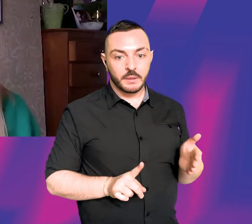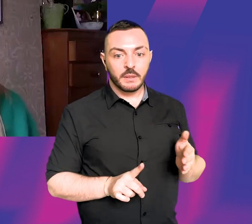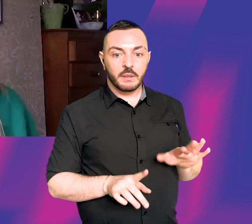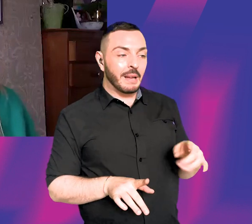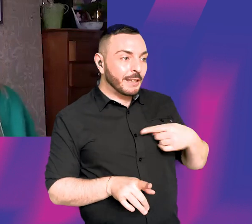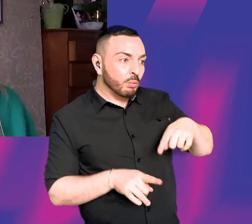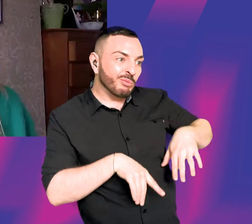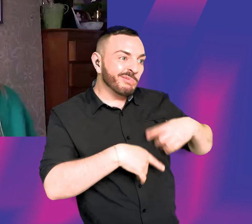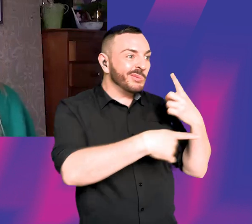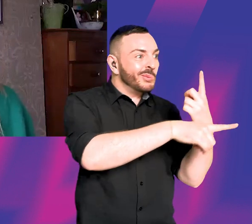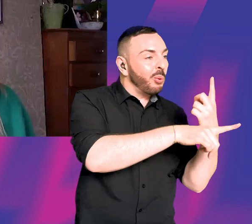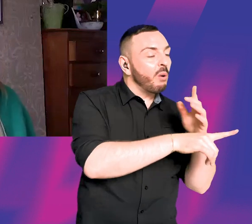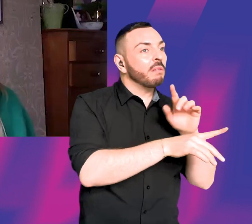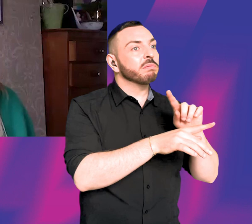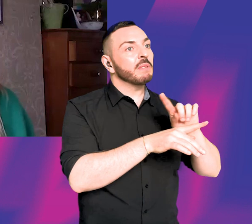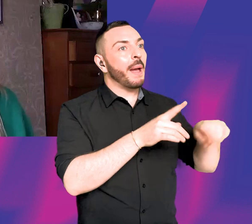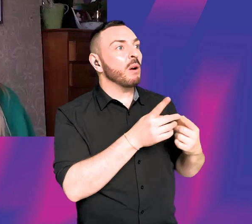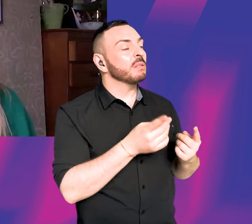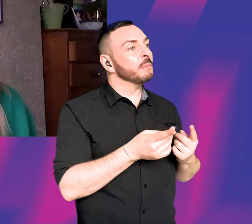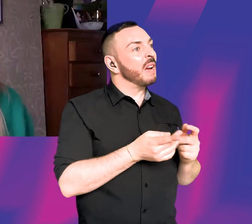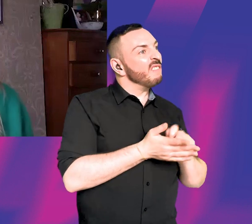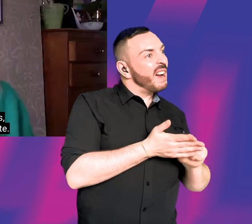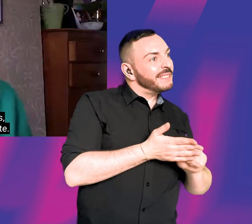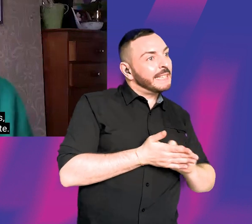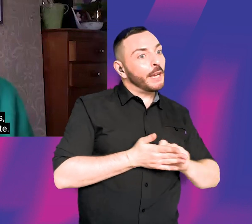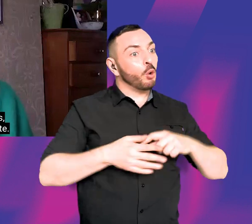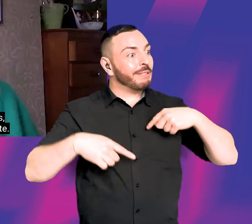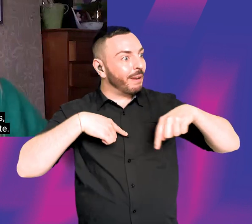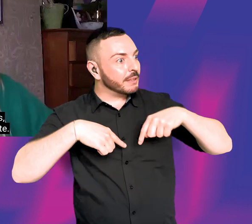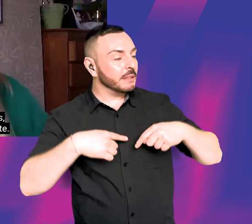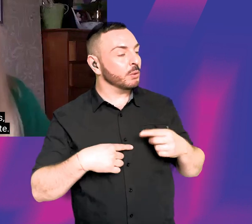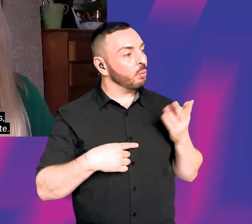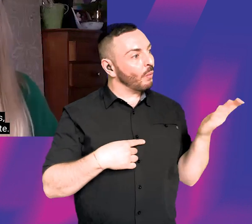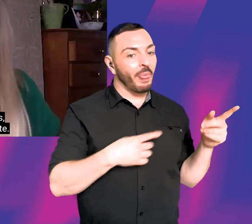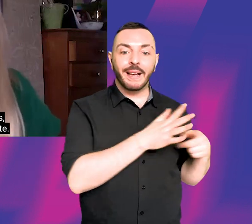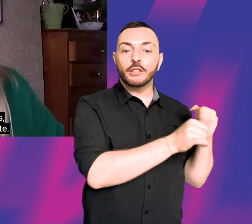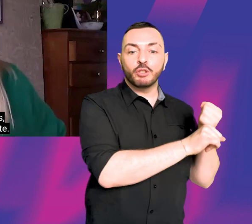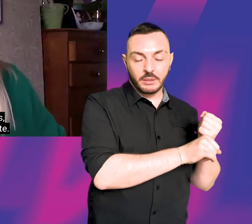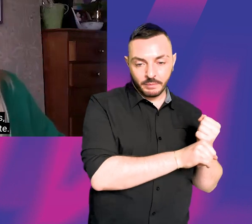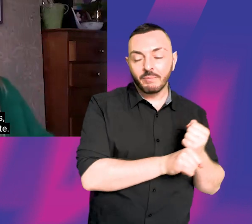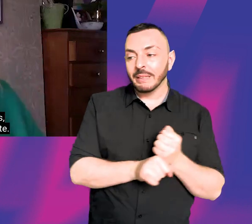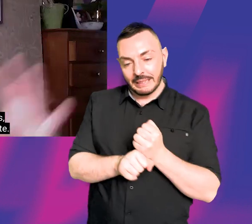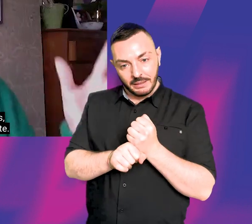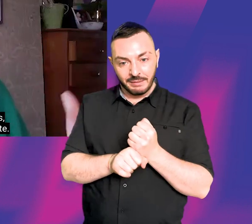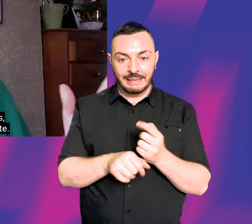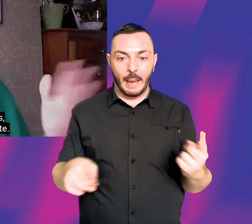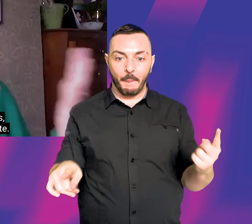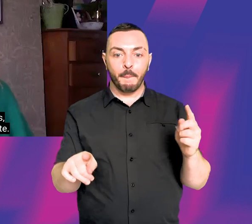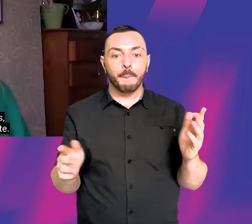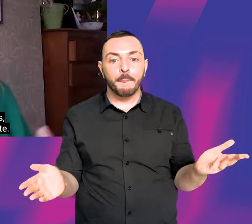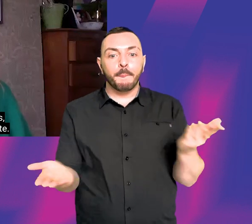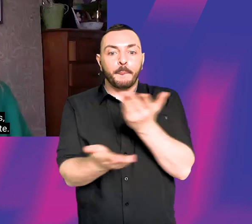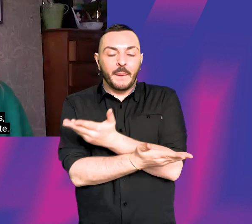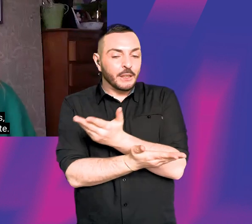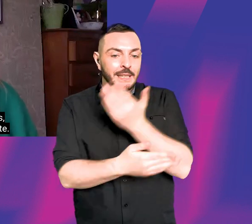talk about the other side of what I'm doing at all, you know, and similarly with my writing and directing agents, you know, my, my acting work is kind of